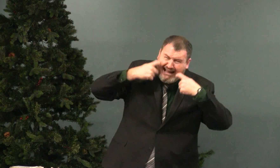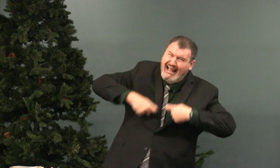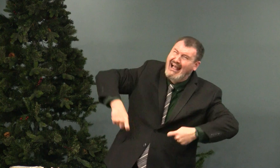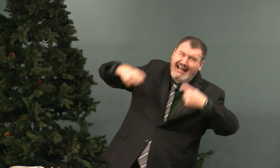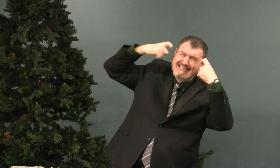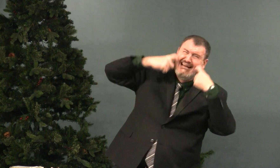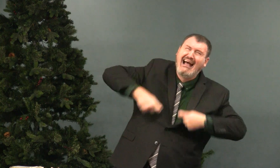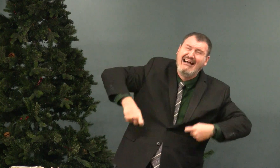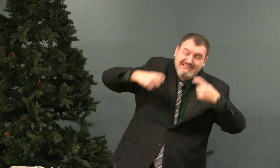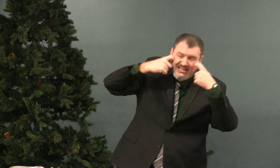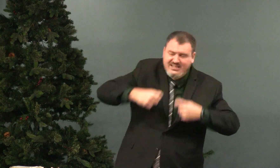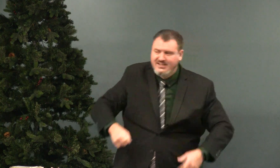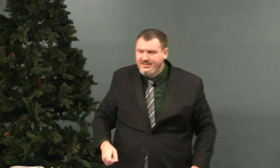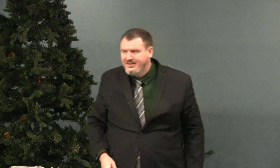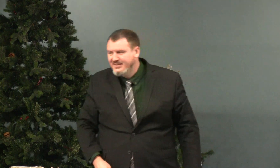don't tell my dad. I was just sobbing.